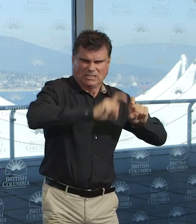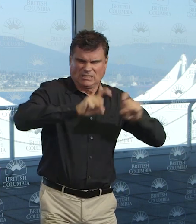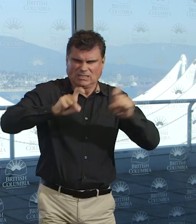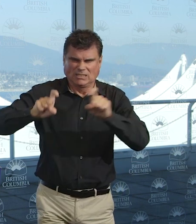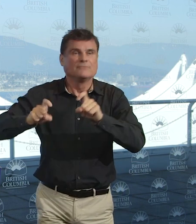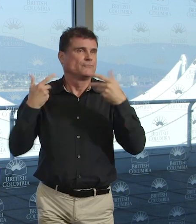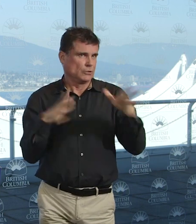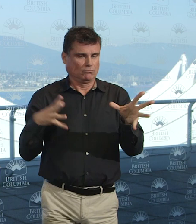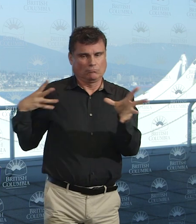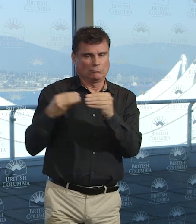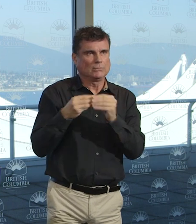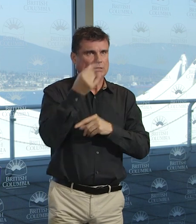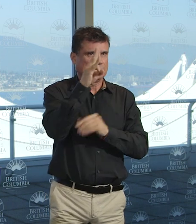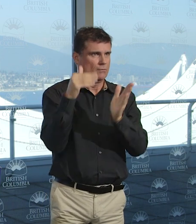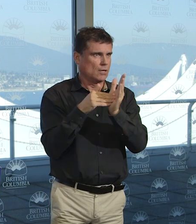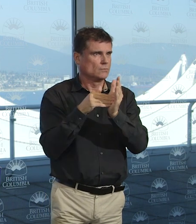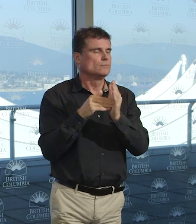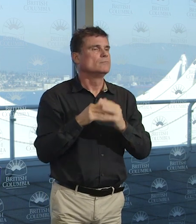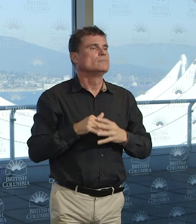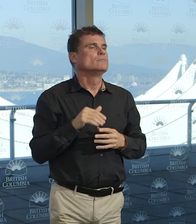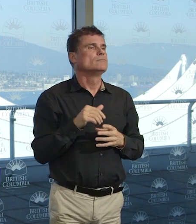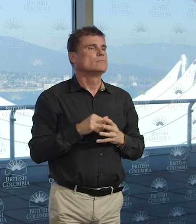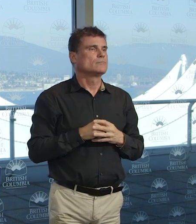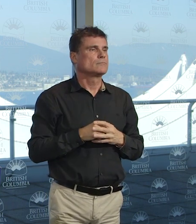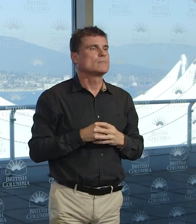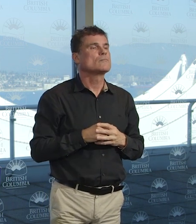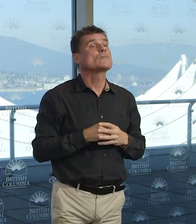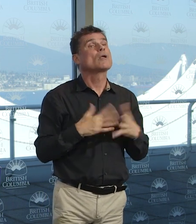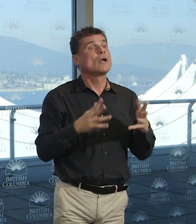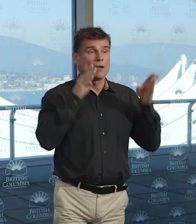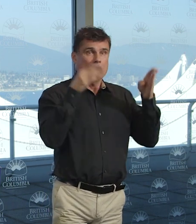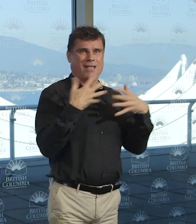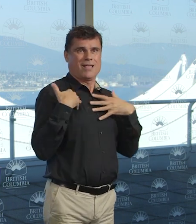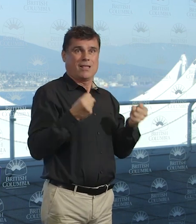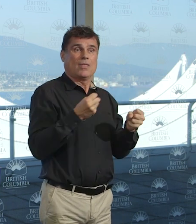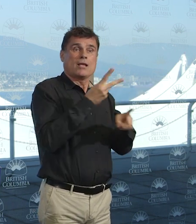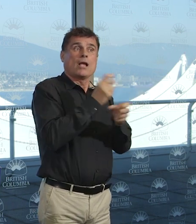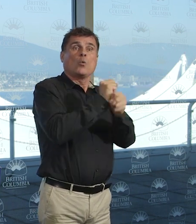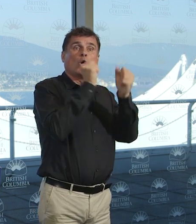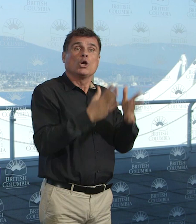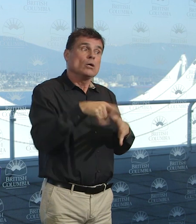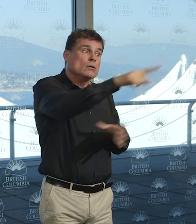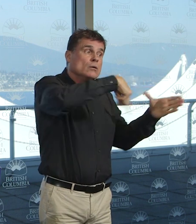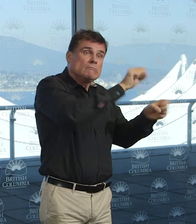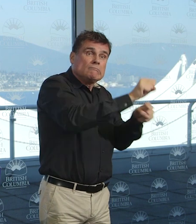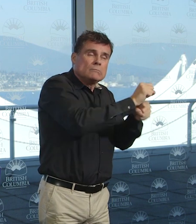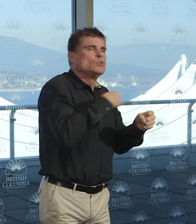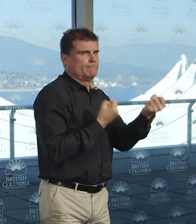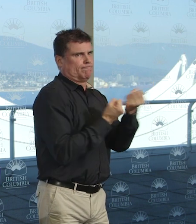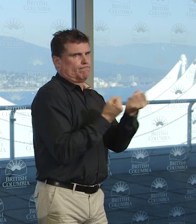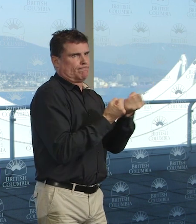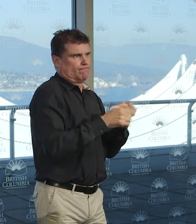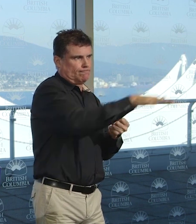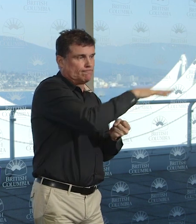healthcare sector, about healthcare workers, that we must do everything possible to support our frontline workers in hospitals, long-term care, the entire healthcare sector, to